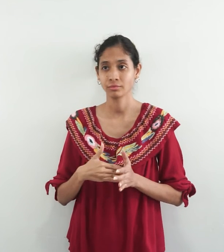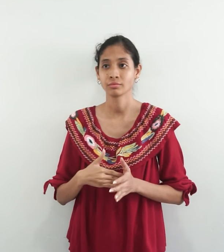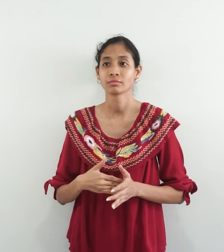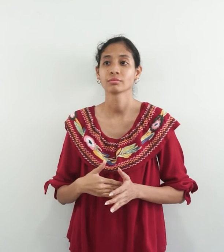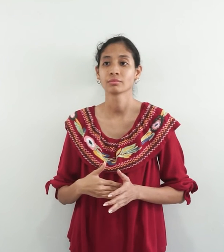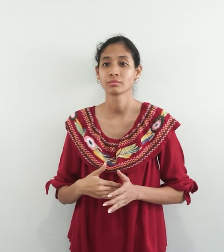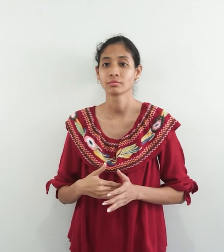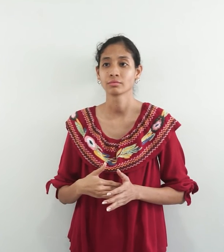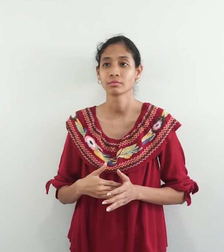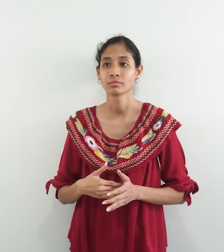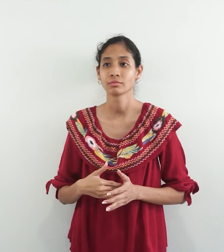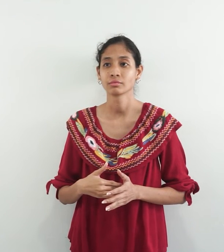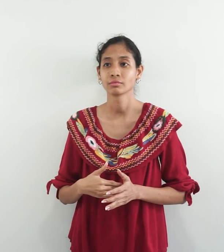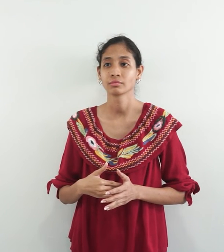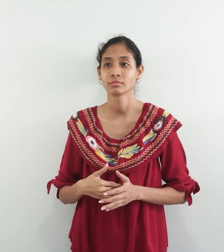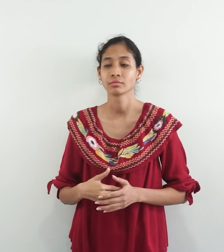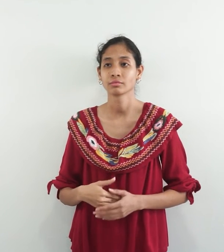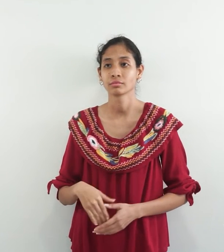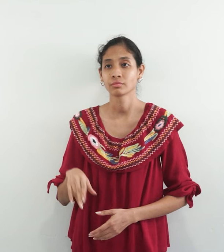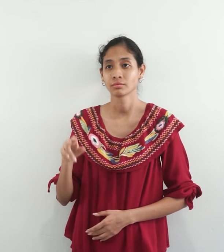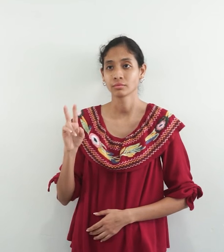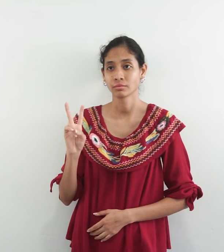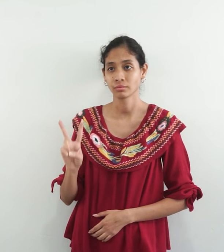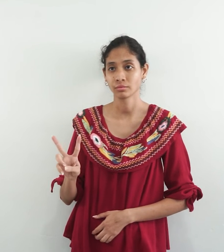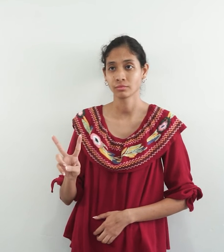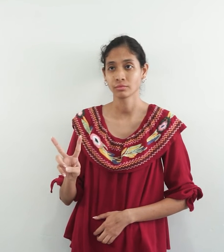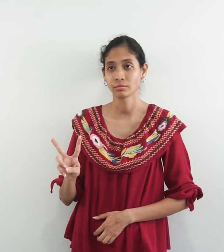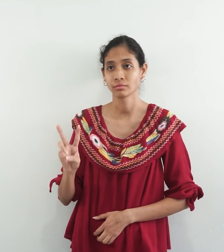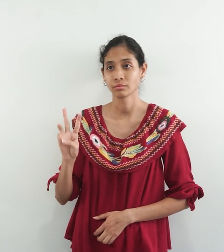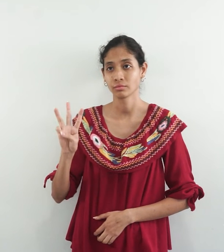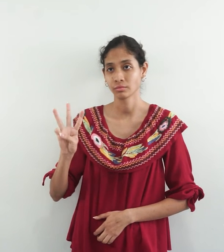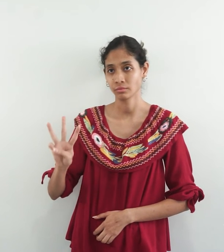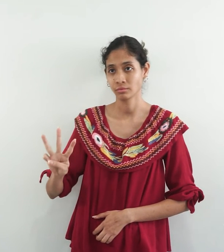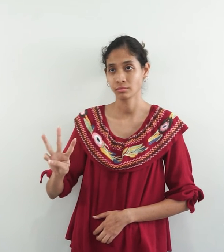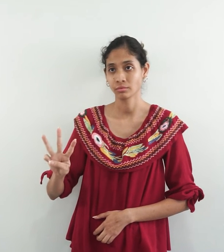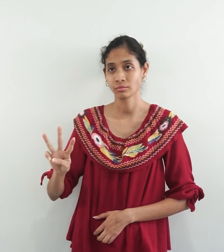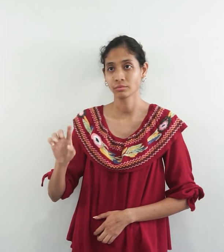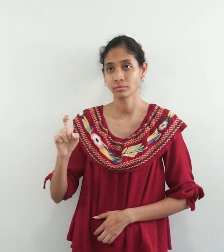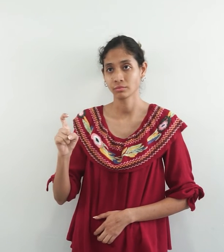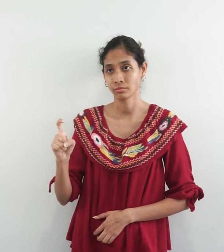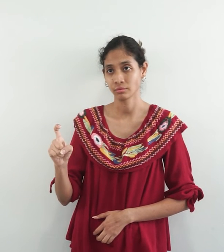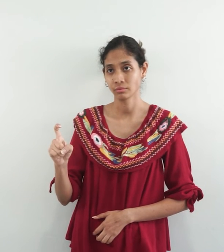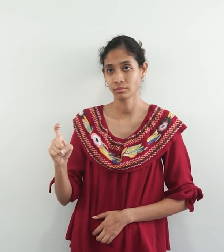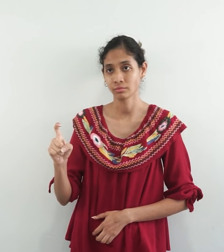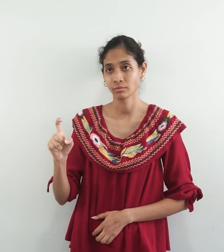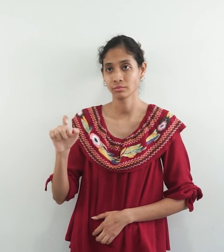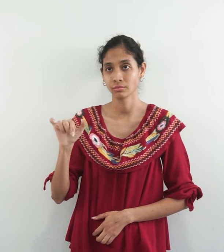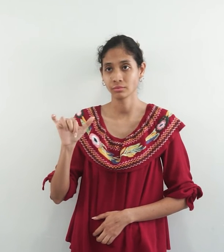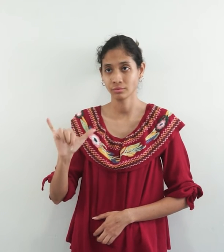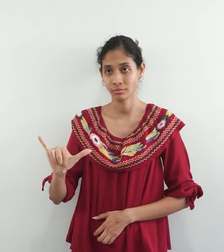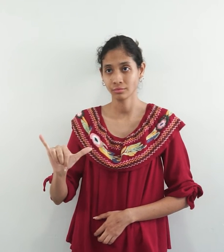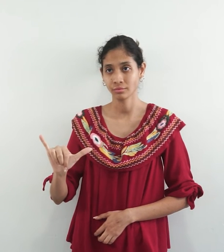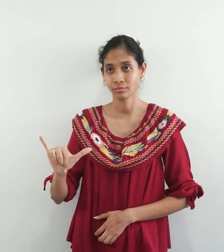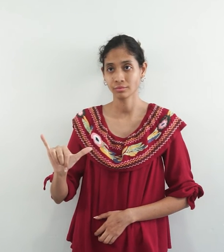do that again. V, W, X, Y,